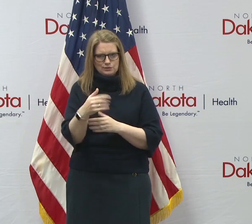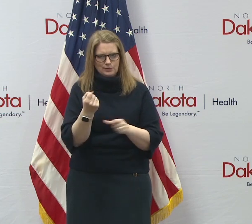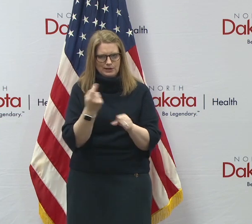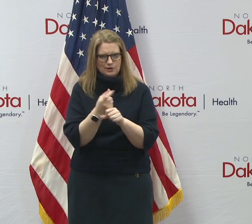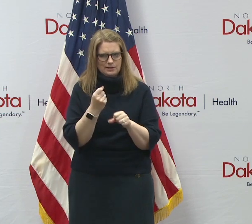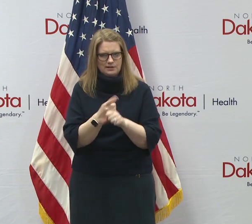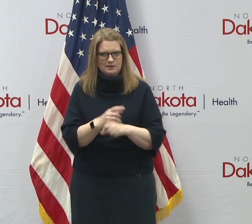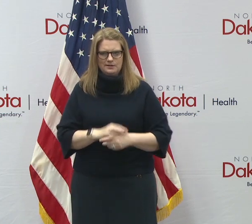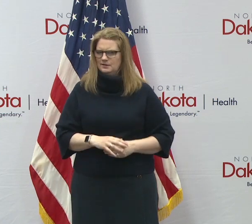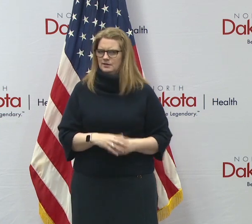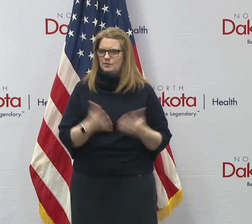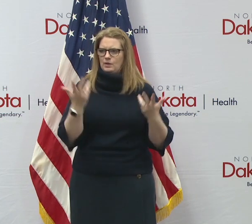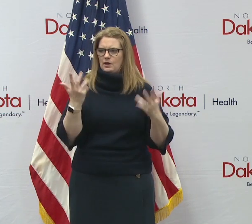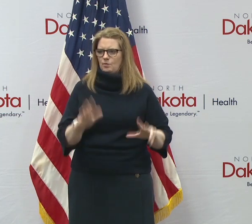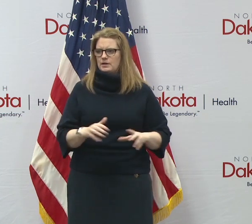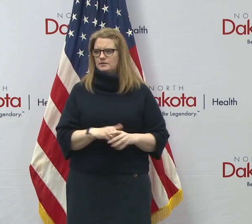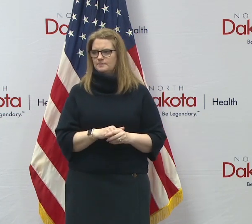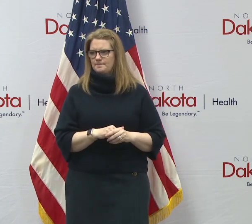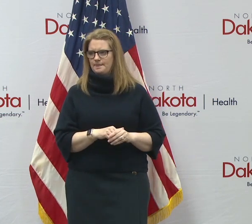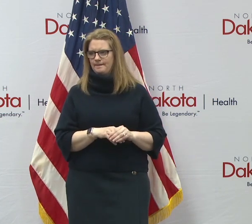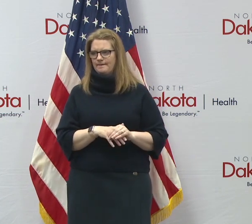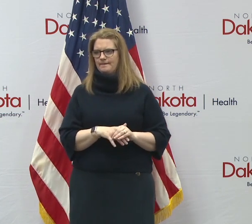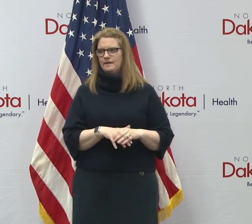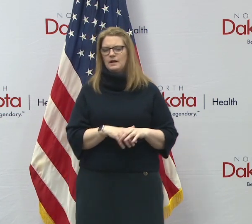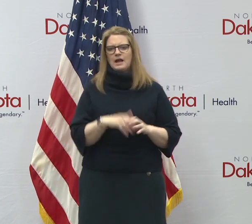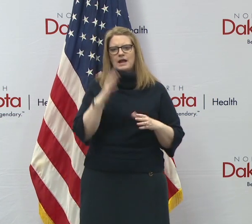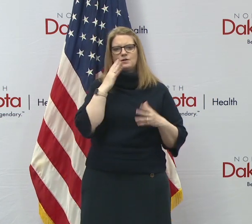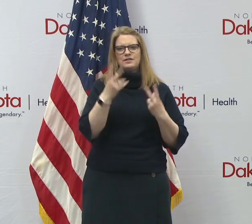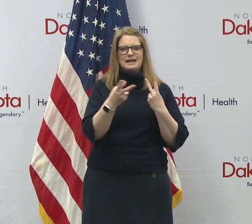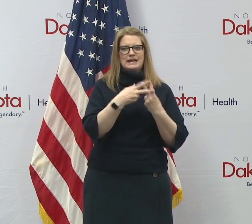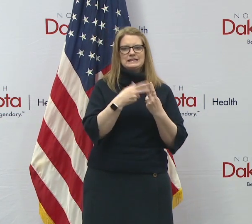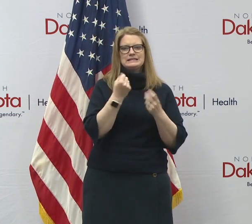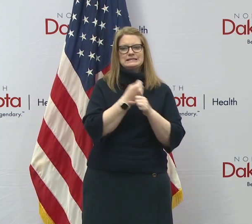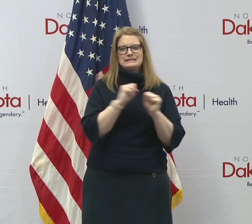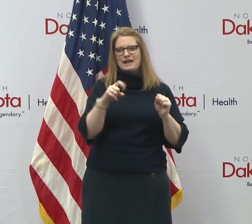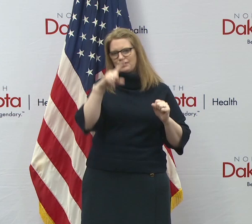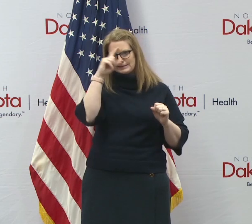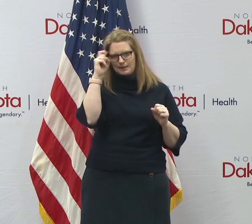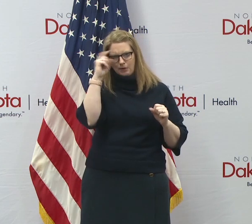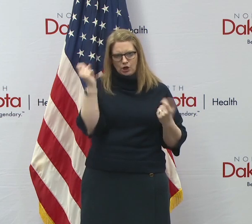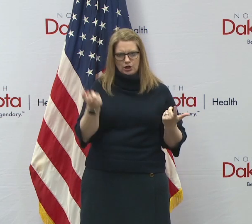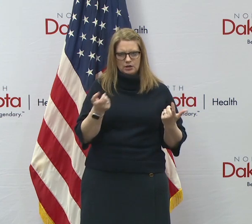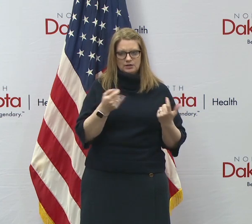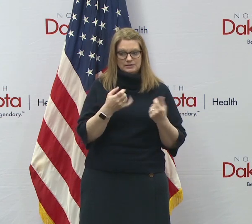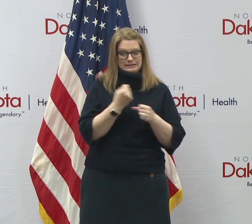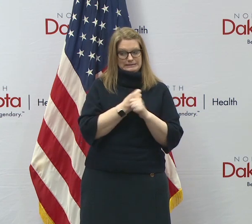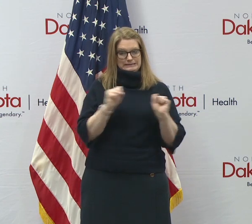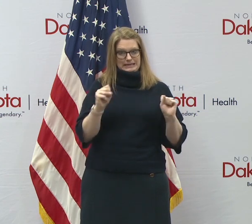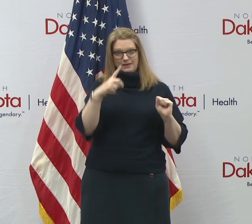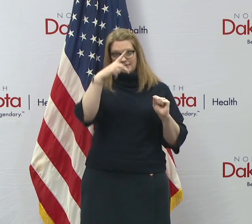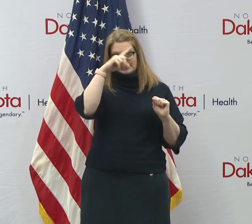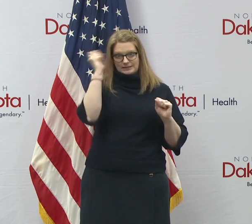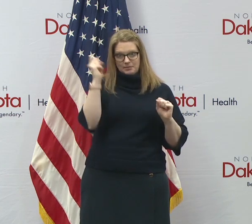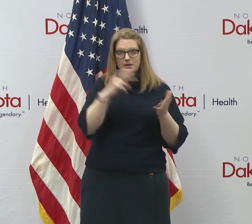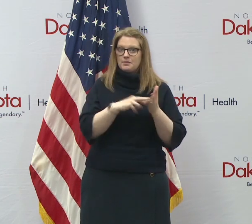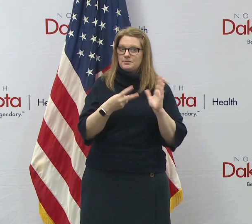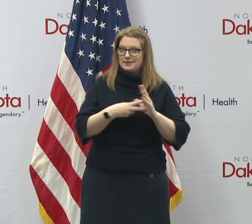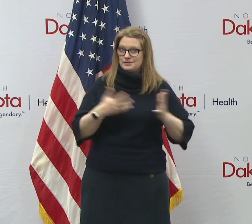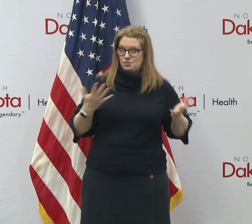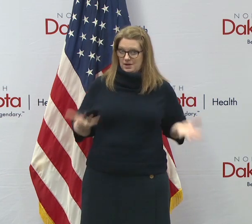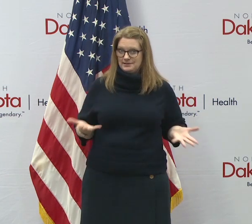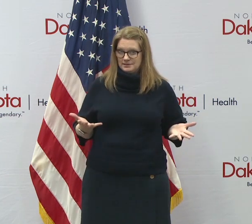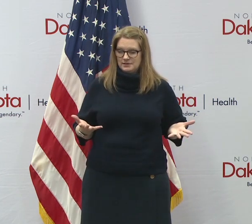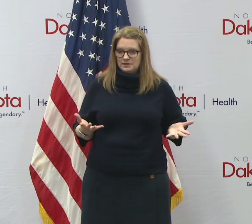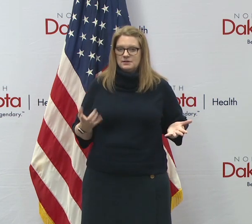the approach. But yeah, uh, you know, I know there's a hashtag out save the summer. We'd love to save the summer. One way to save the summer is for us to make sure that we,